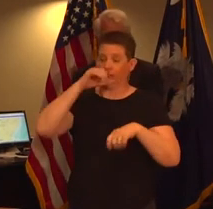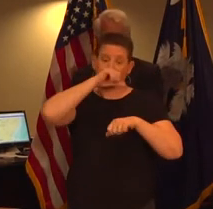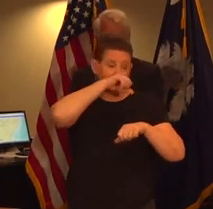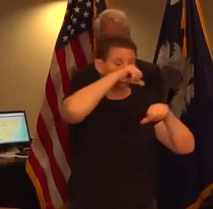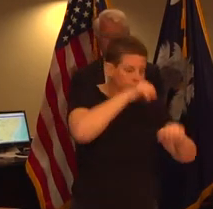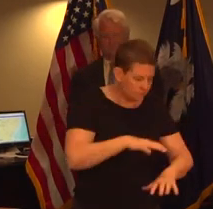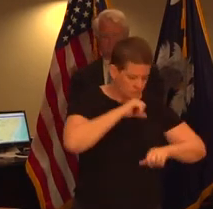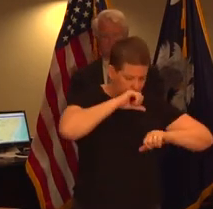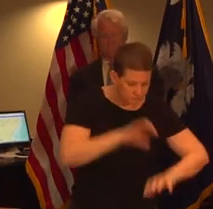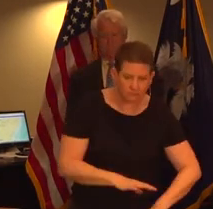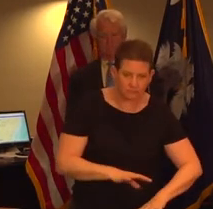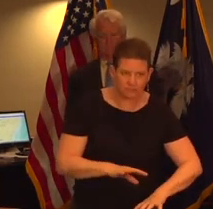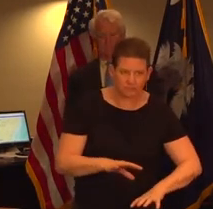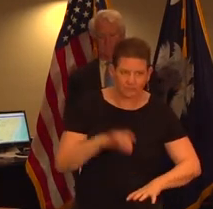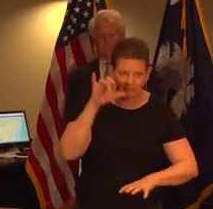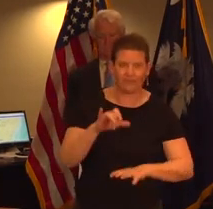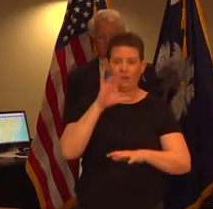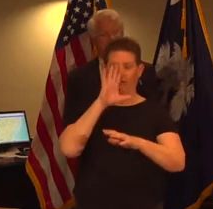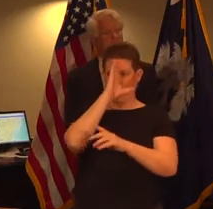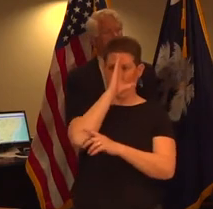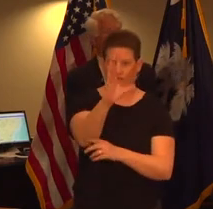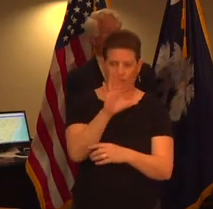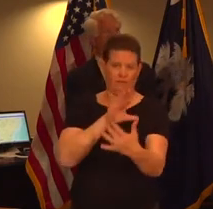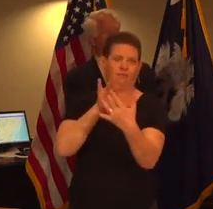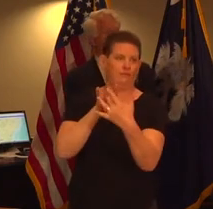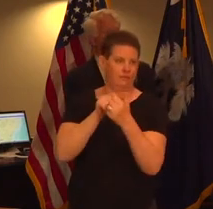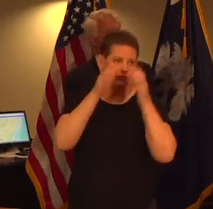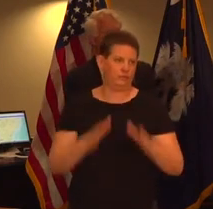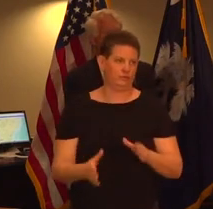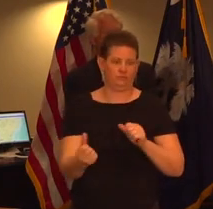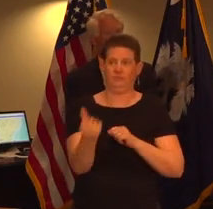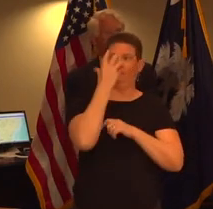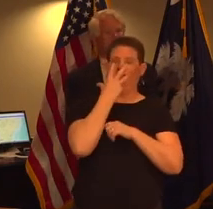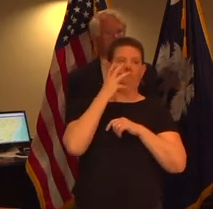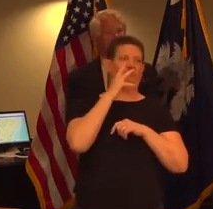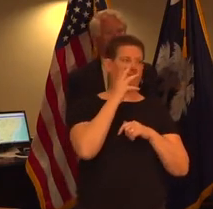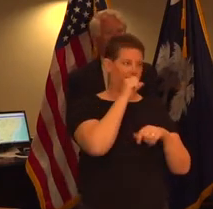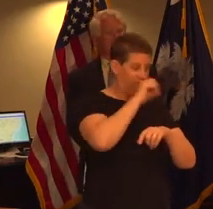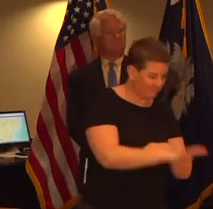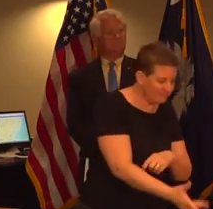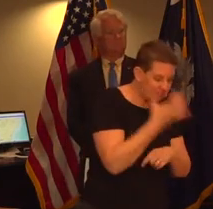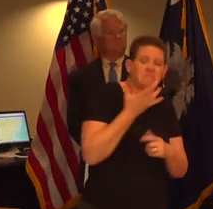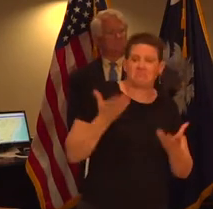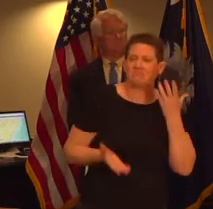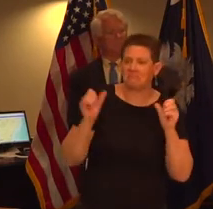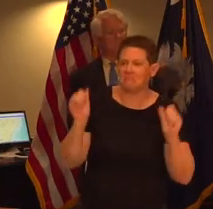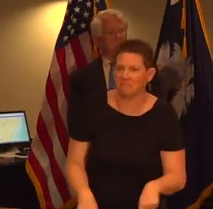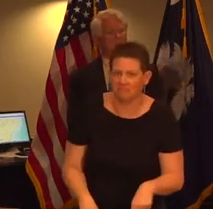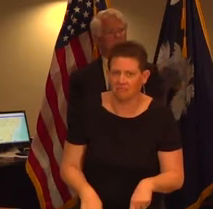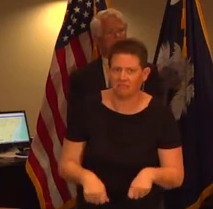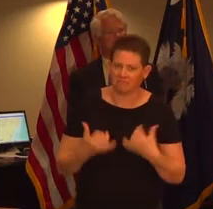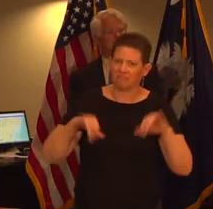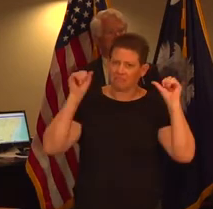by direct contact with people who have signs of illness people with signs of illness must stay at home and avoid